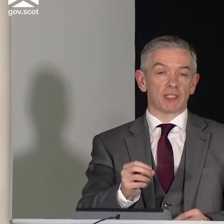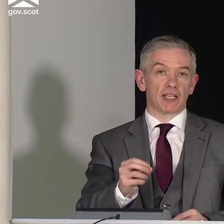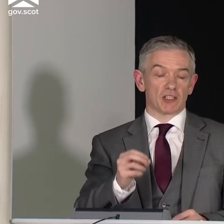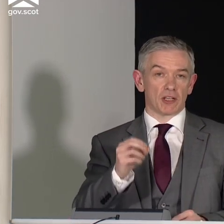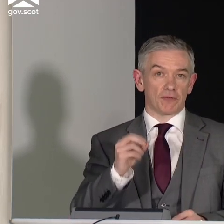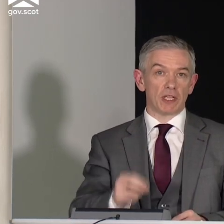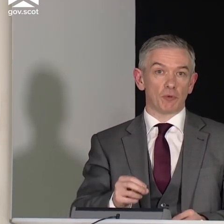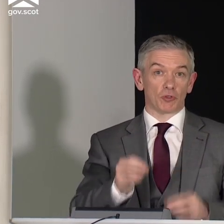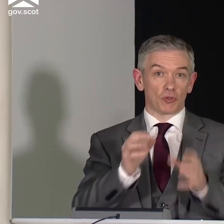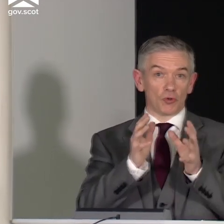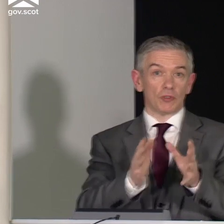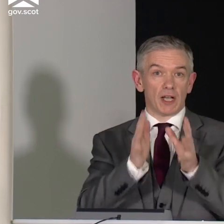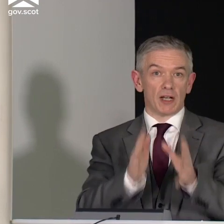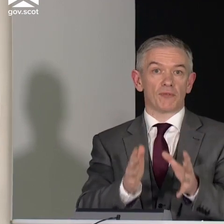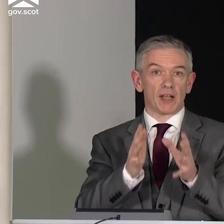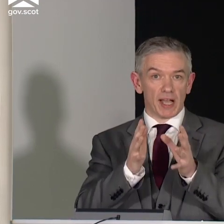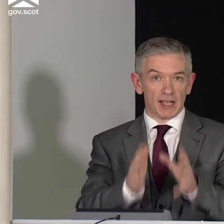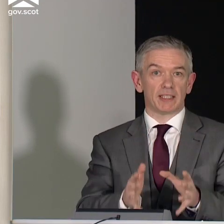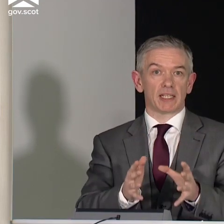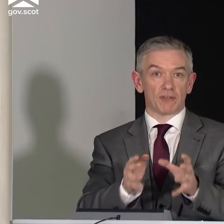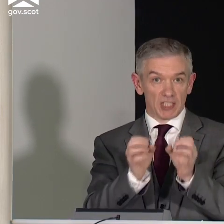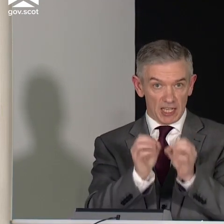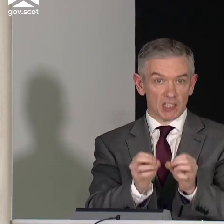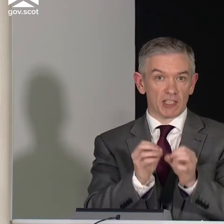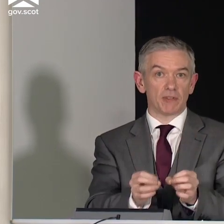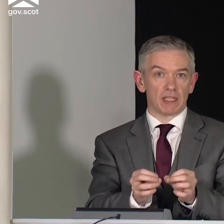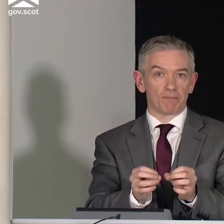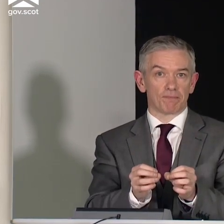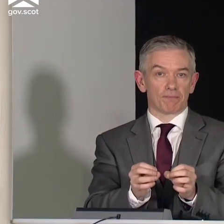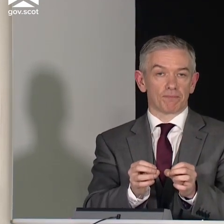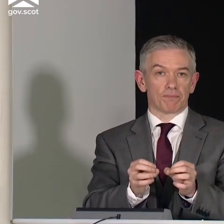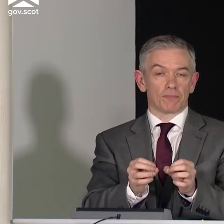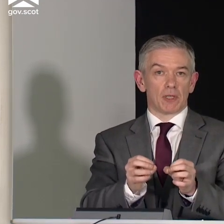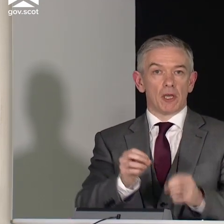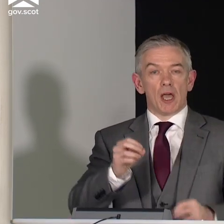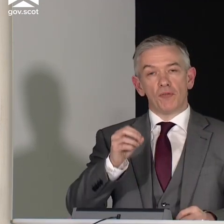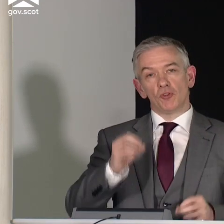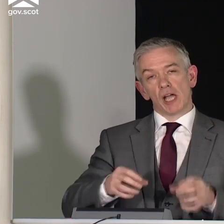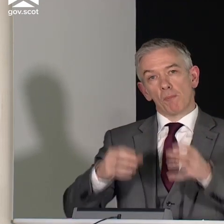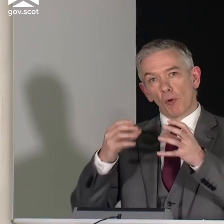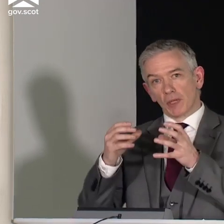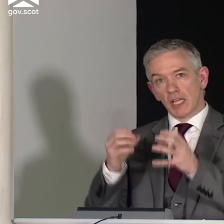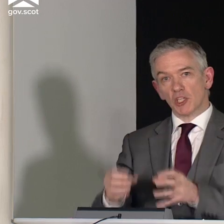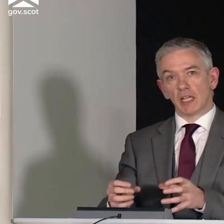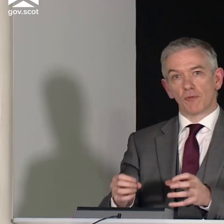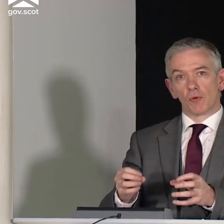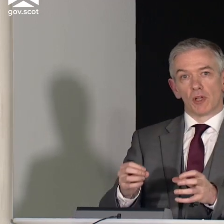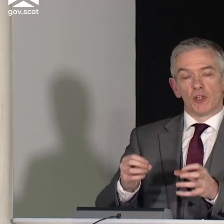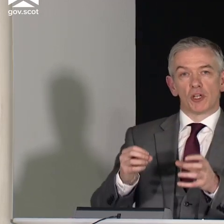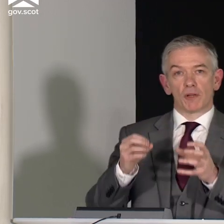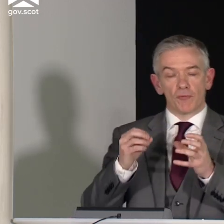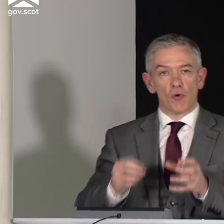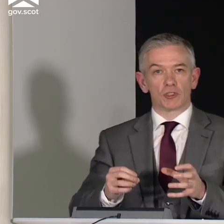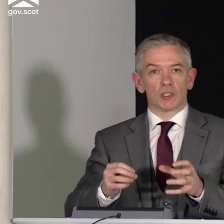the antibody tests that are available don't have that high degree of sensitivity. If you're doing it at a population level,